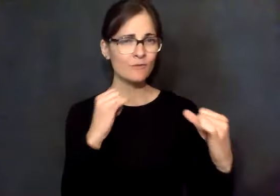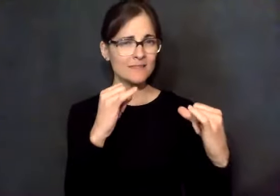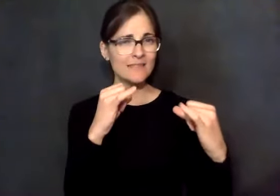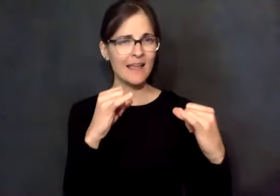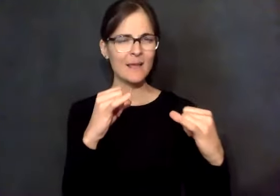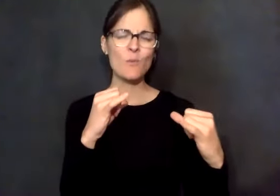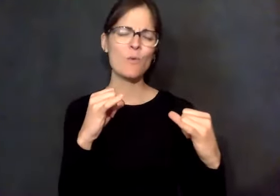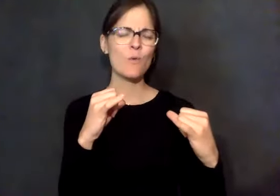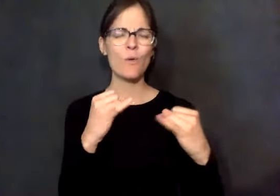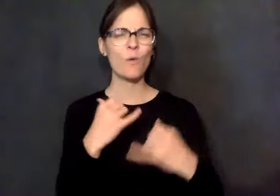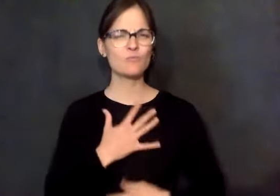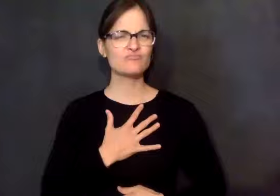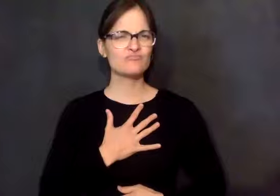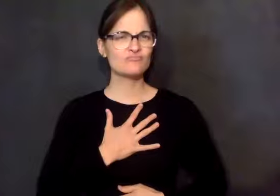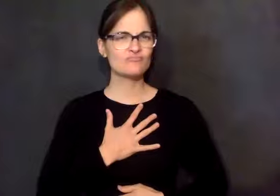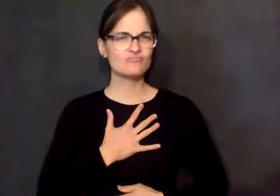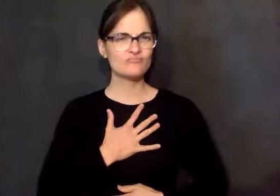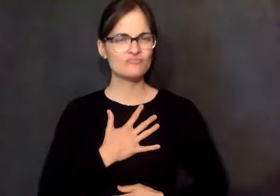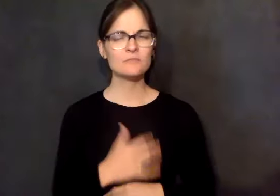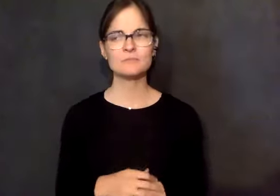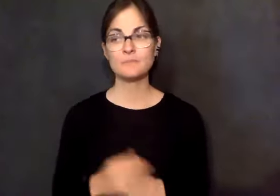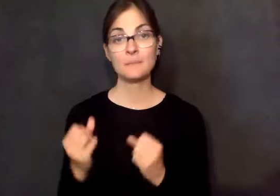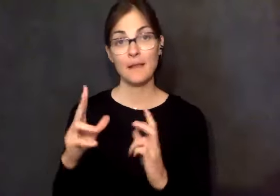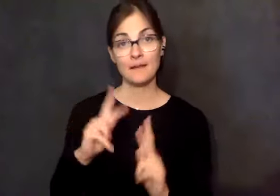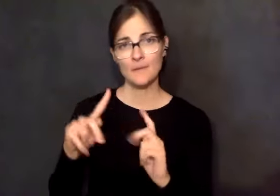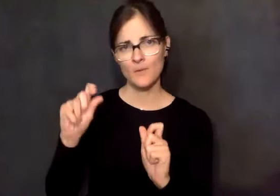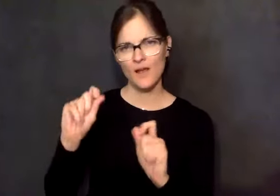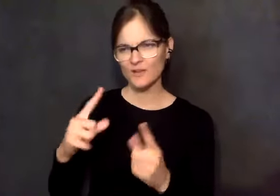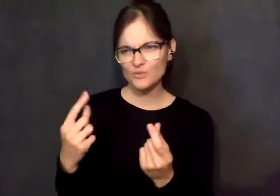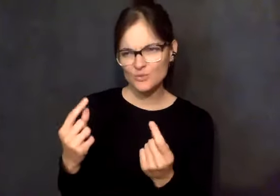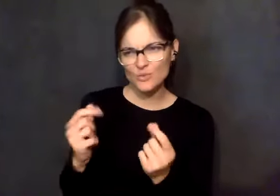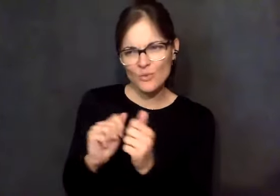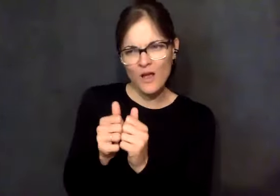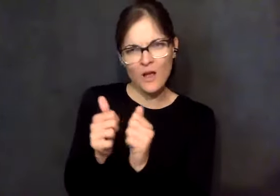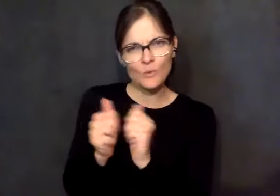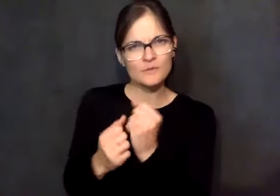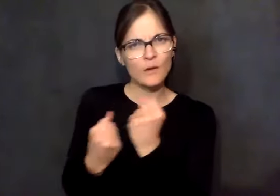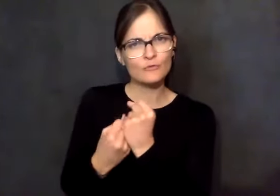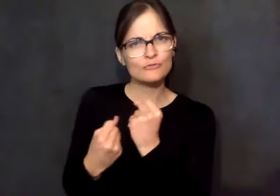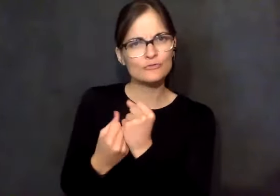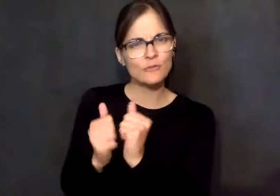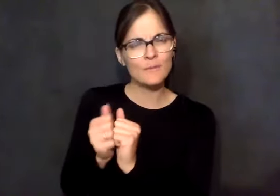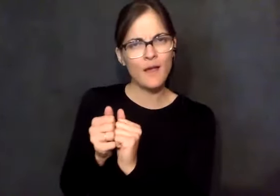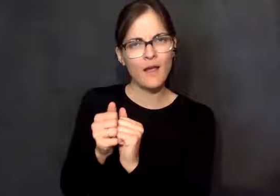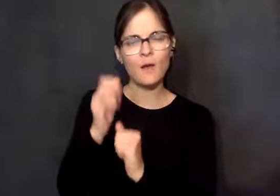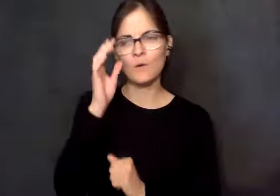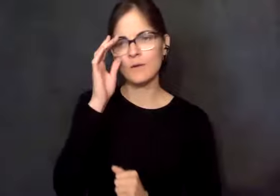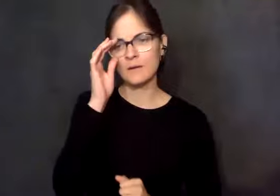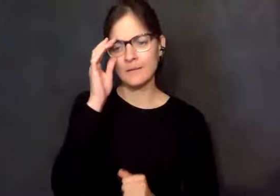and you see that face-to-face recovery. And so people say, well, how do you do that with the sponsorship? And I said,